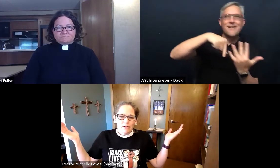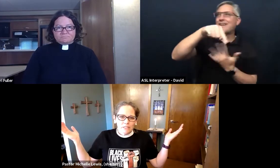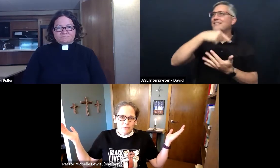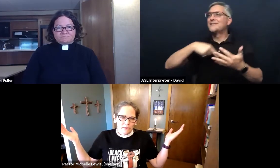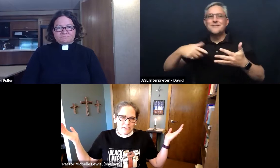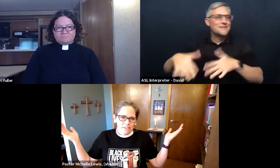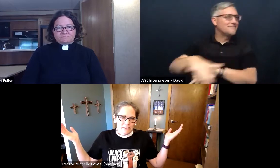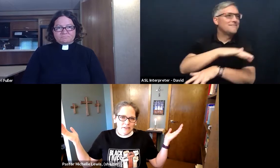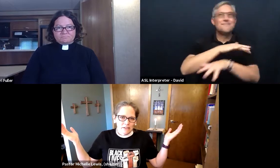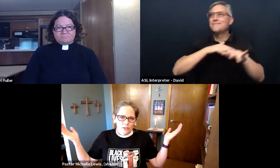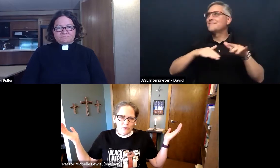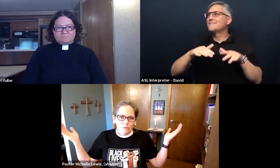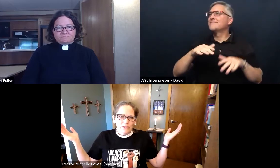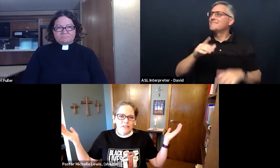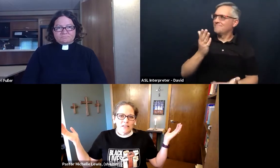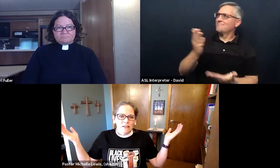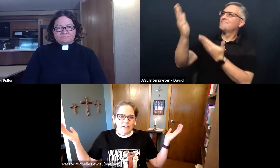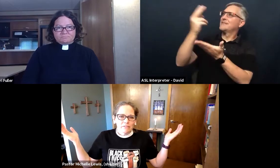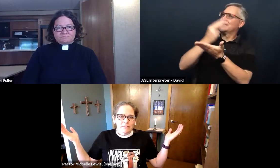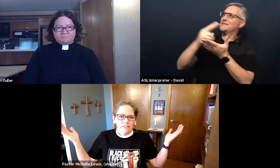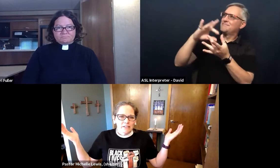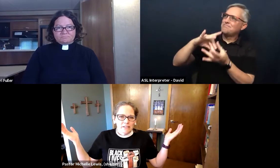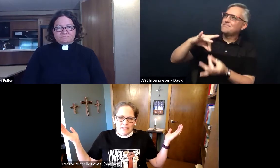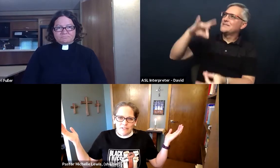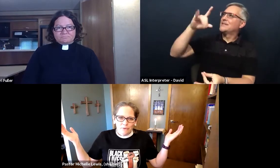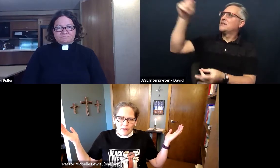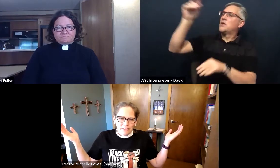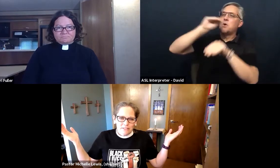the spirit breathing life into us.